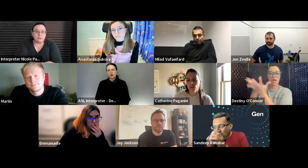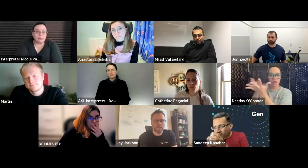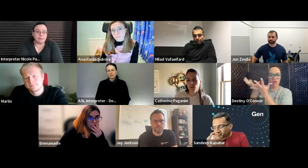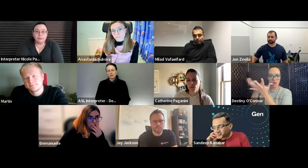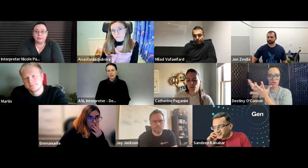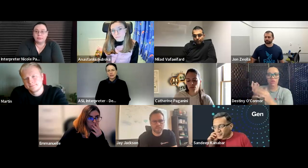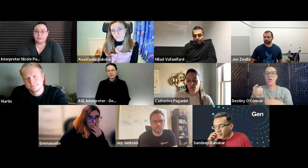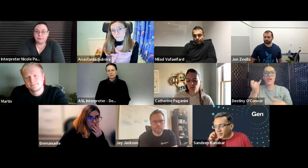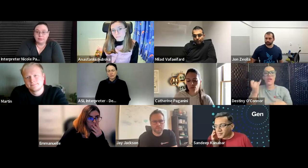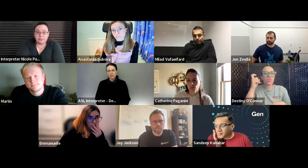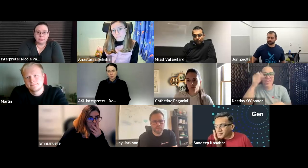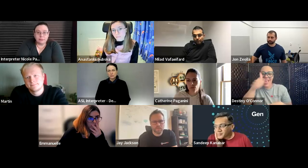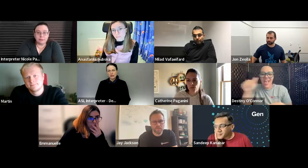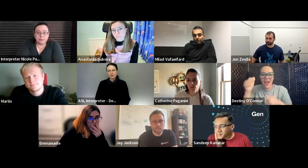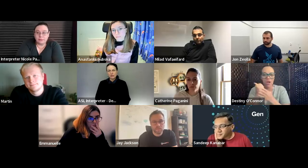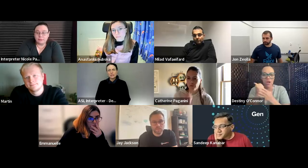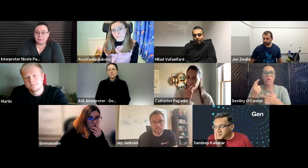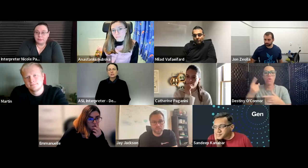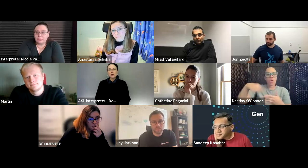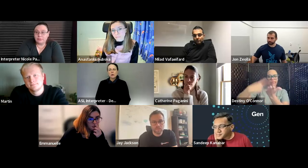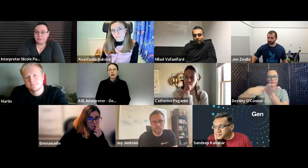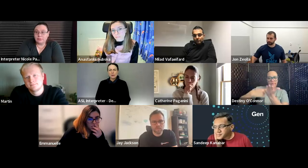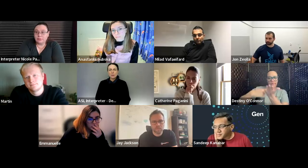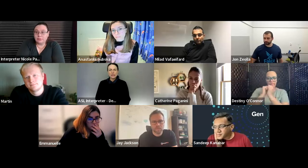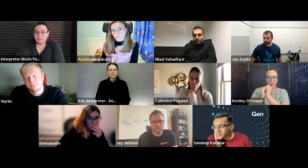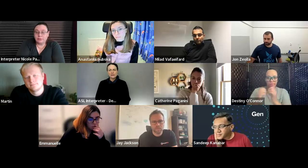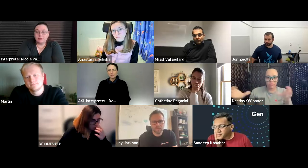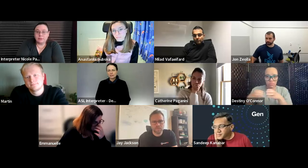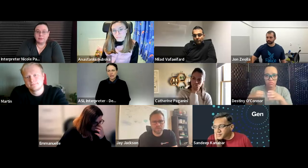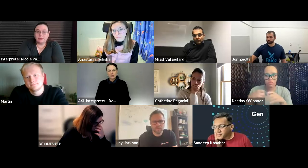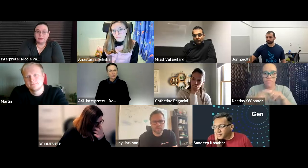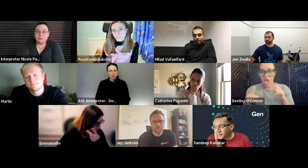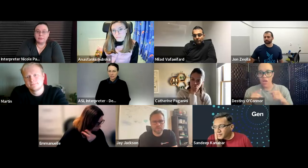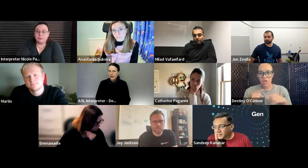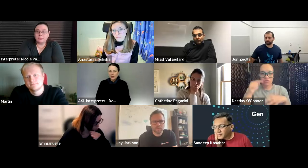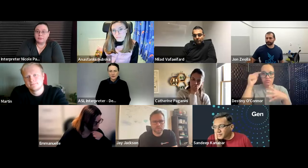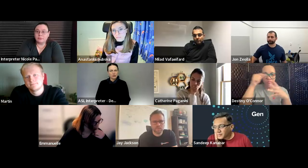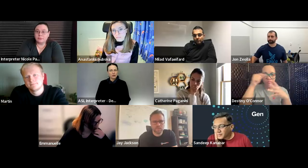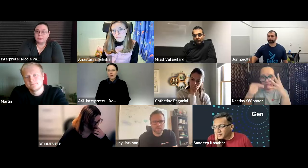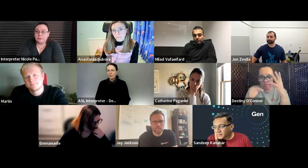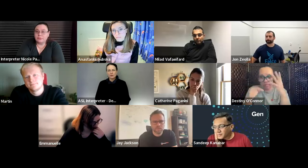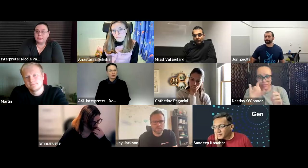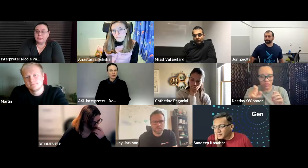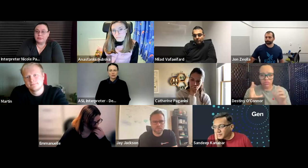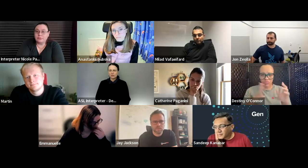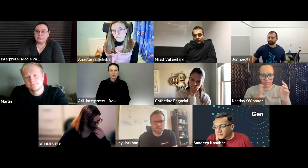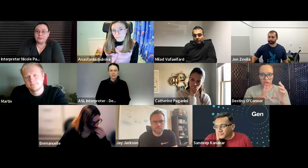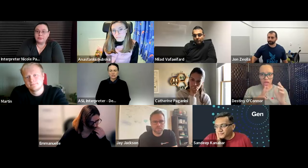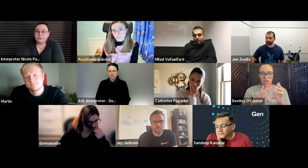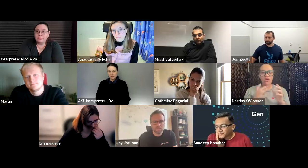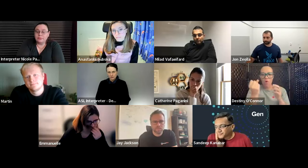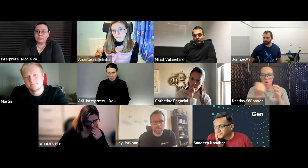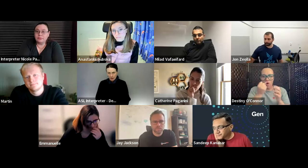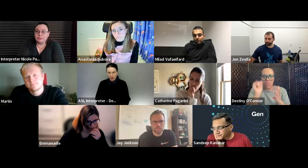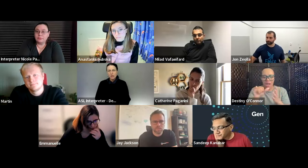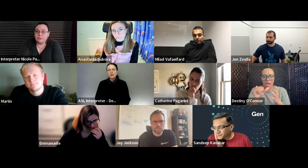that they feel confident that they can that can source that for us so um and we can definitely say we'll work together if they need help if they need you know any